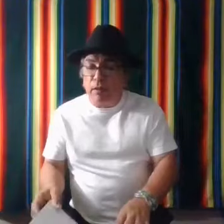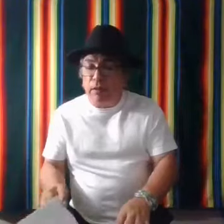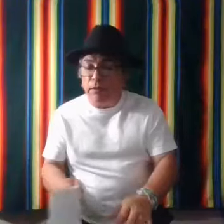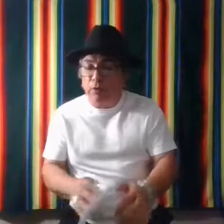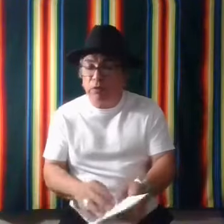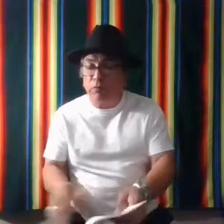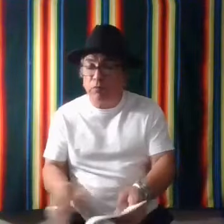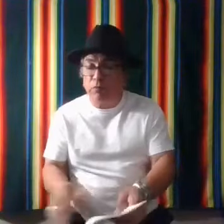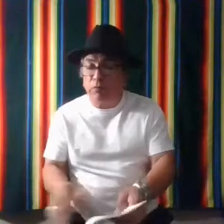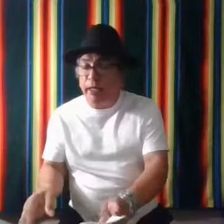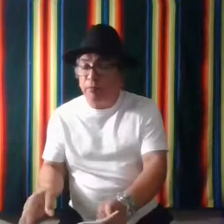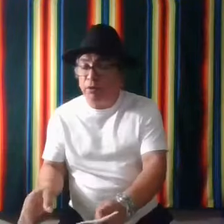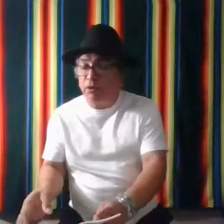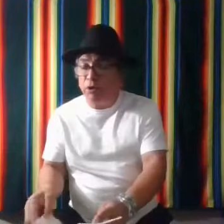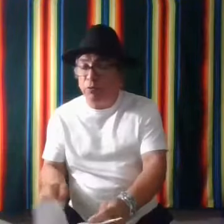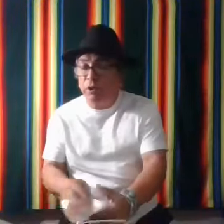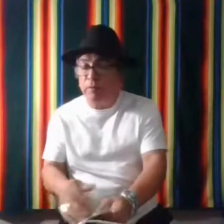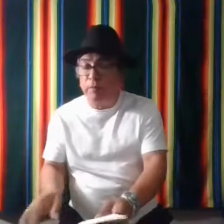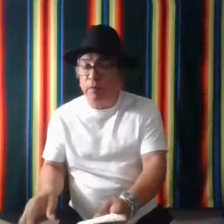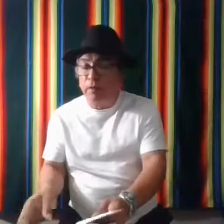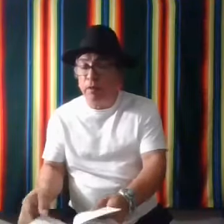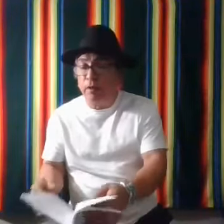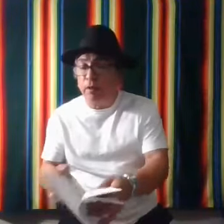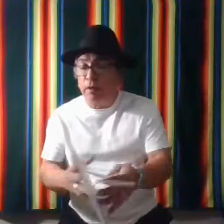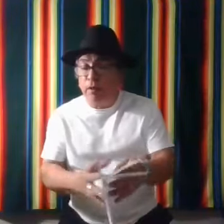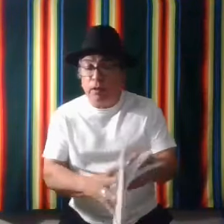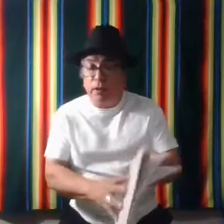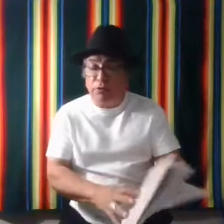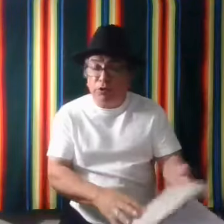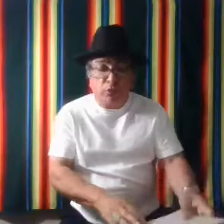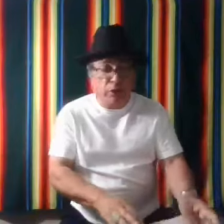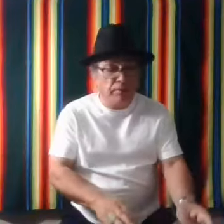It's always one of my aims is to, uh, is to, um,